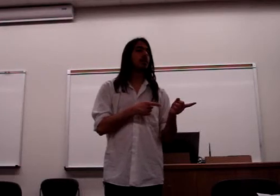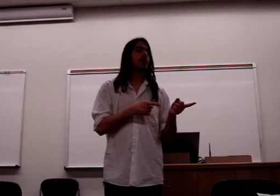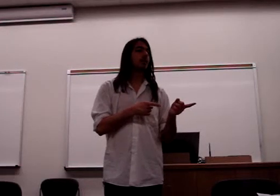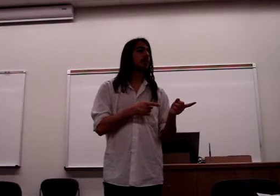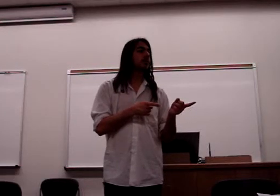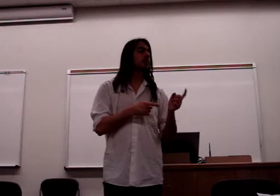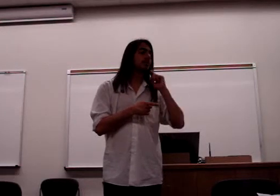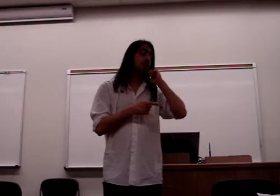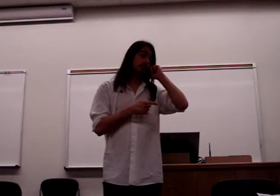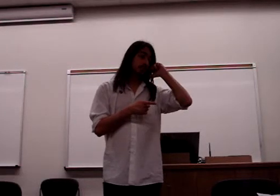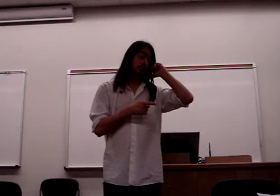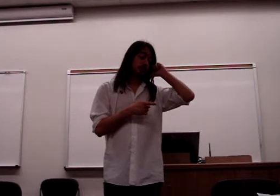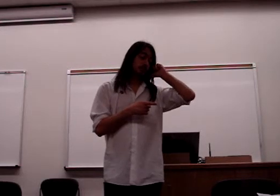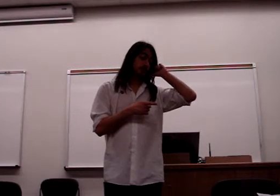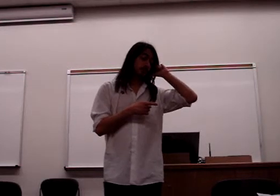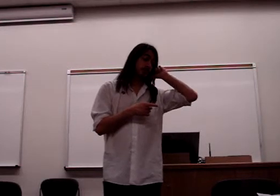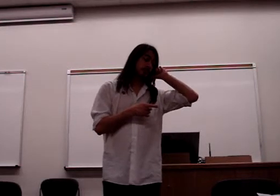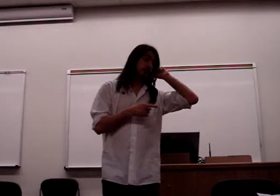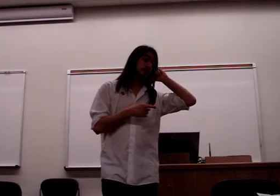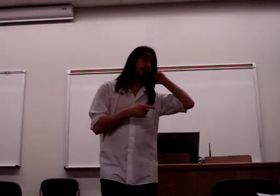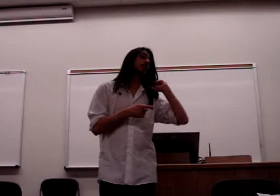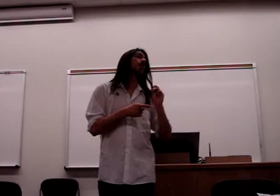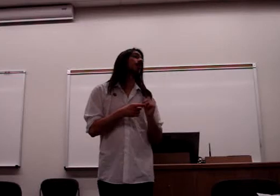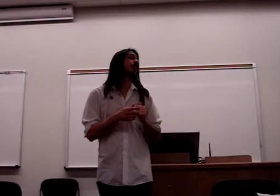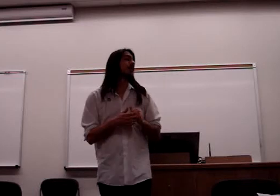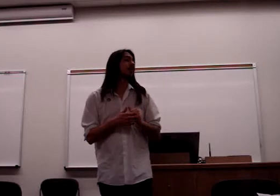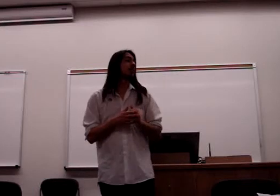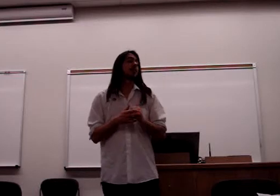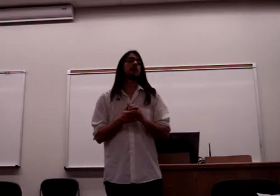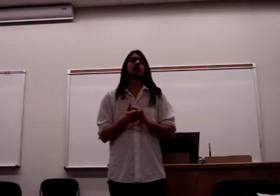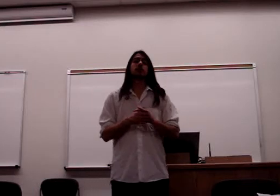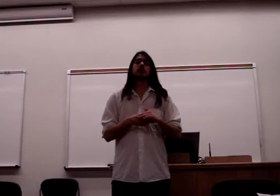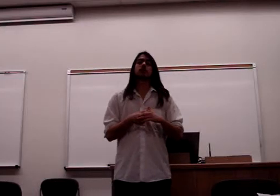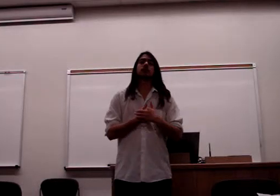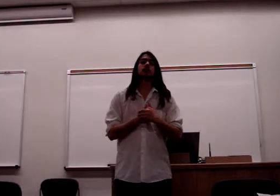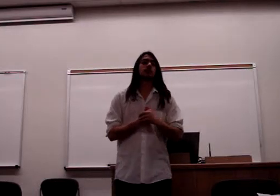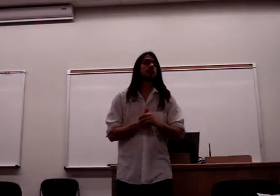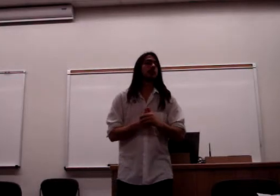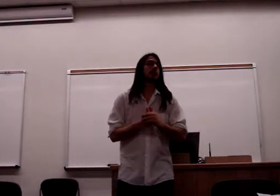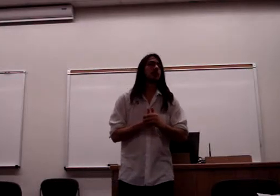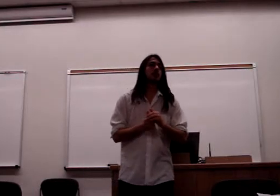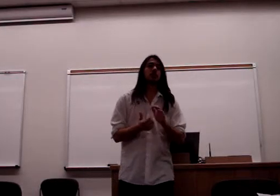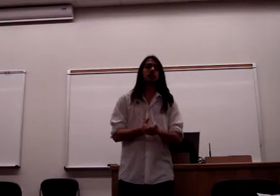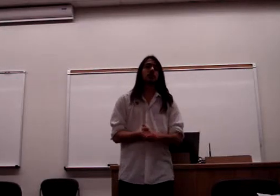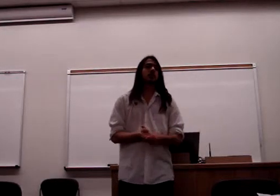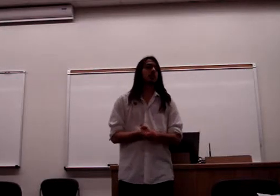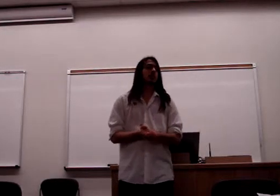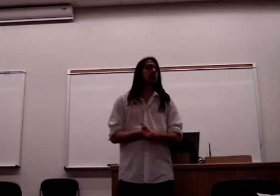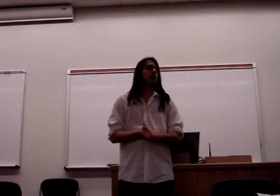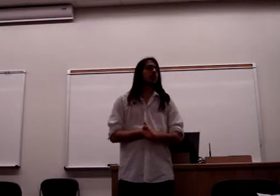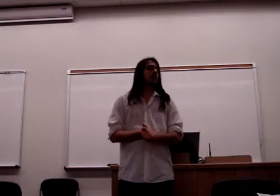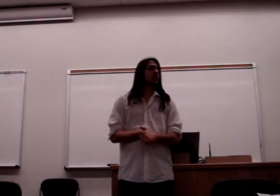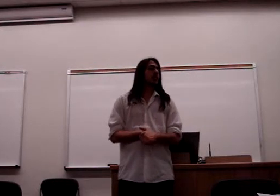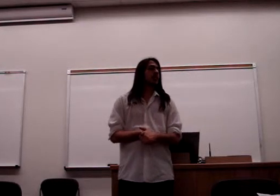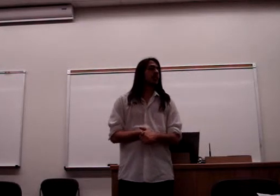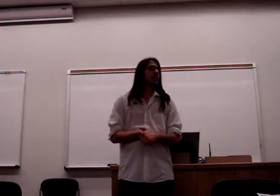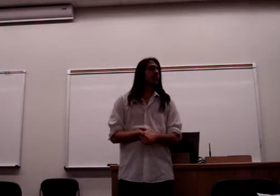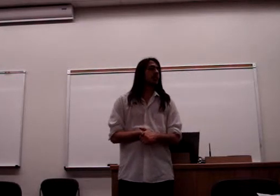This might also help, too. mean, Badiou actually has a book called Ethics, in which he gives sort of... If I remember correctly, it's three. But if you think